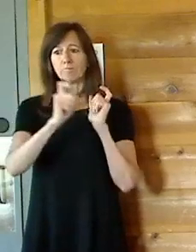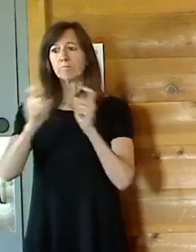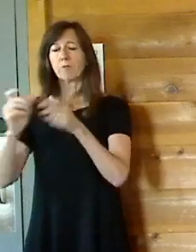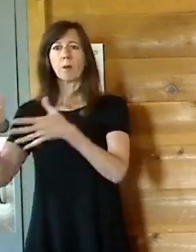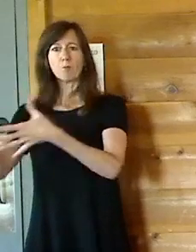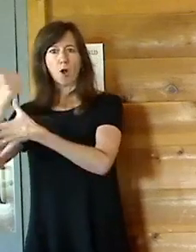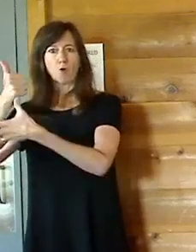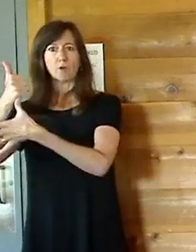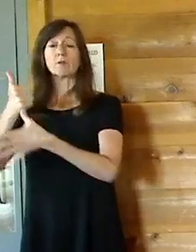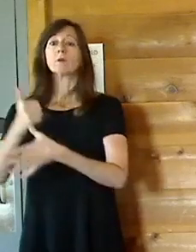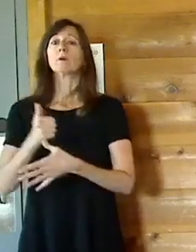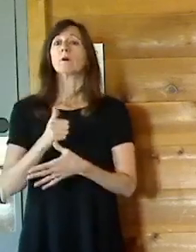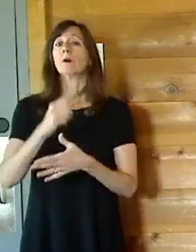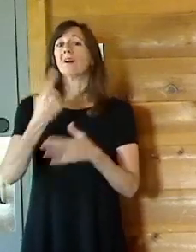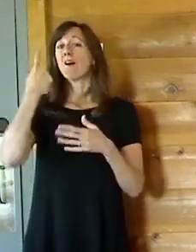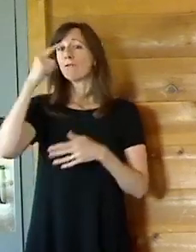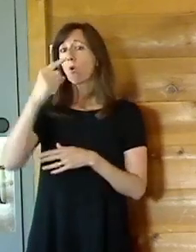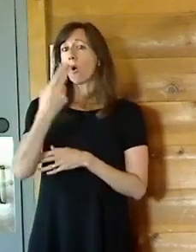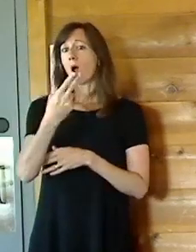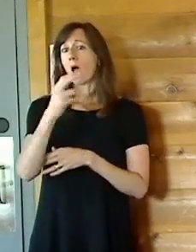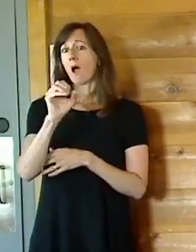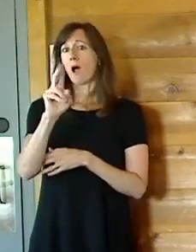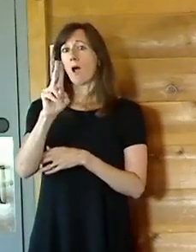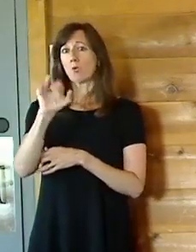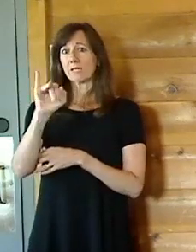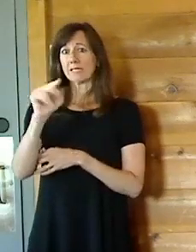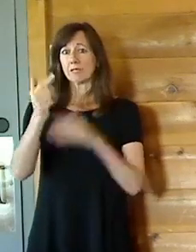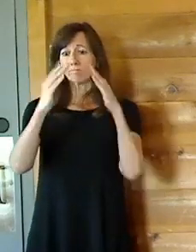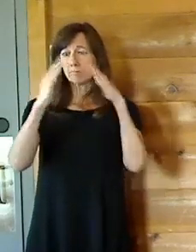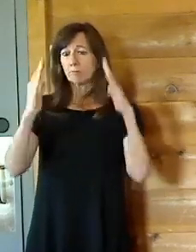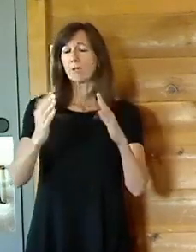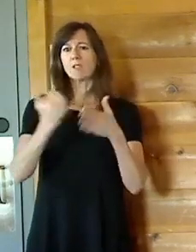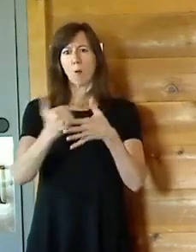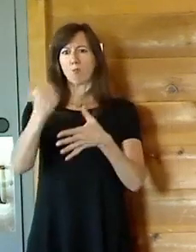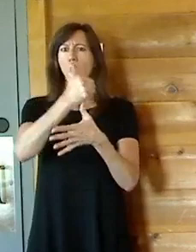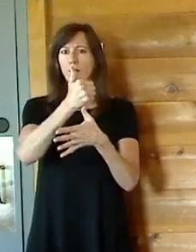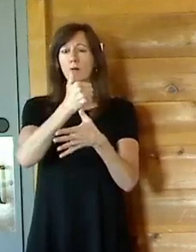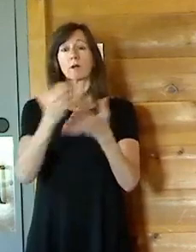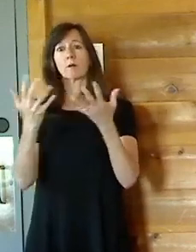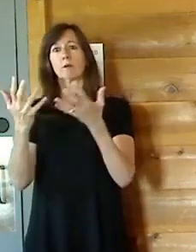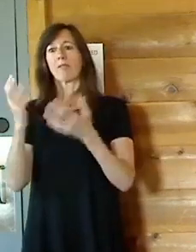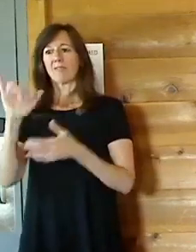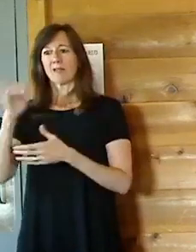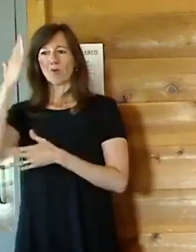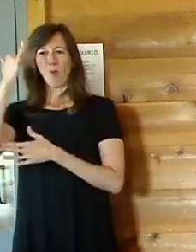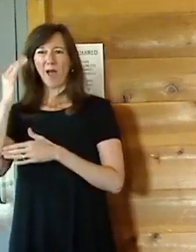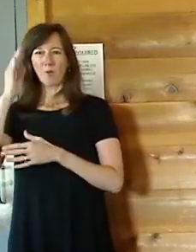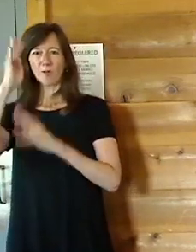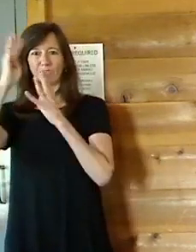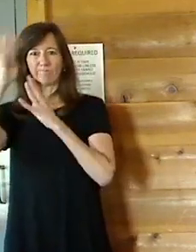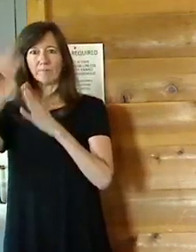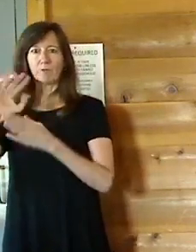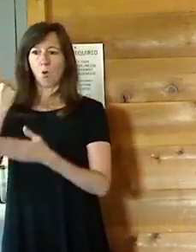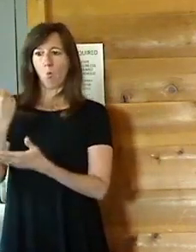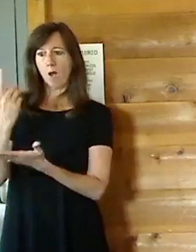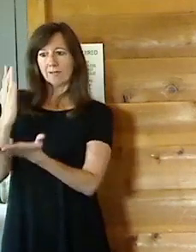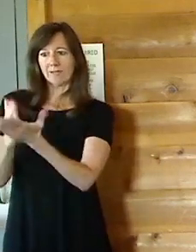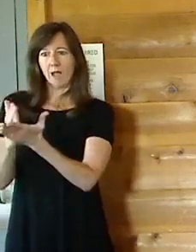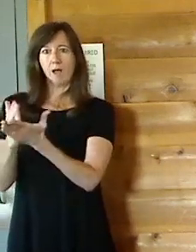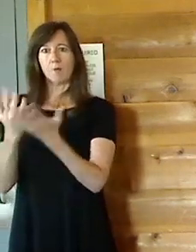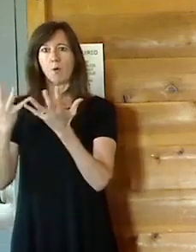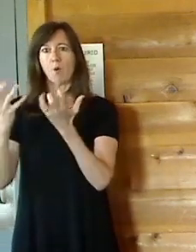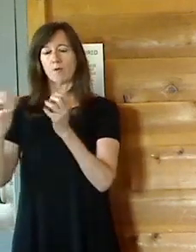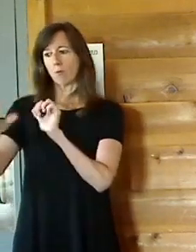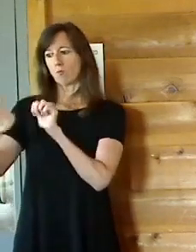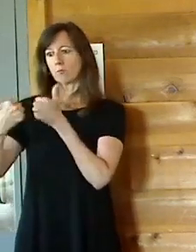Sure. Housing and housing stability is a priority, which is why we've developed the one-stop, in essence, the coordinated approach to homelessness. We've